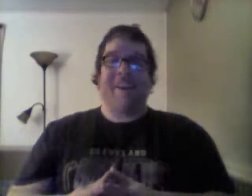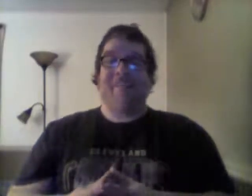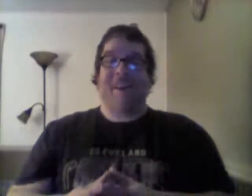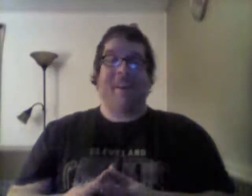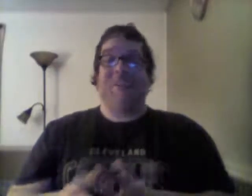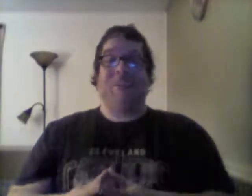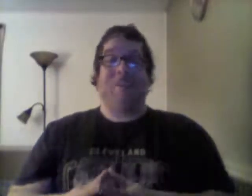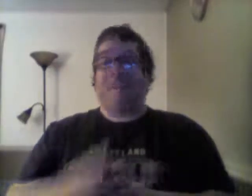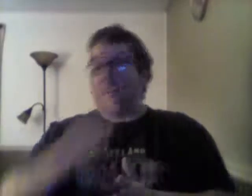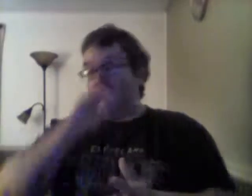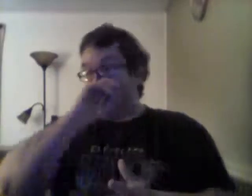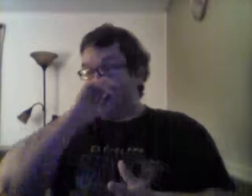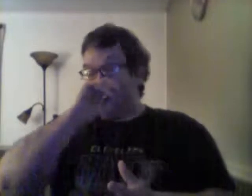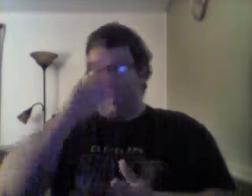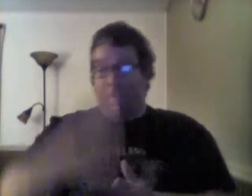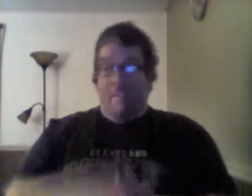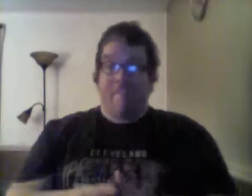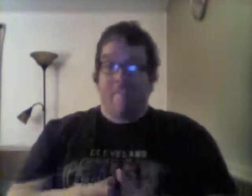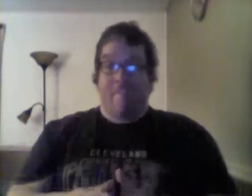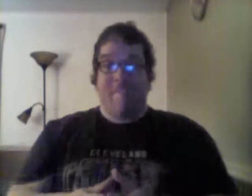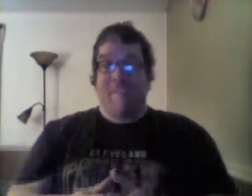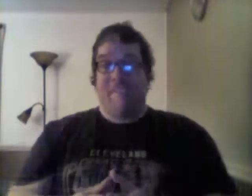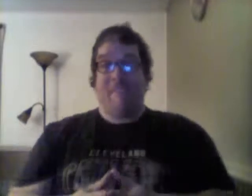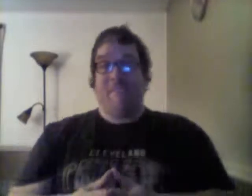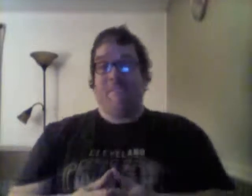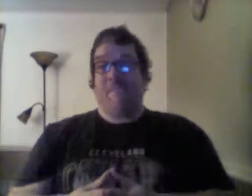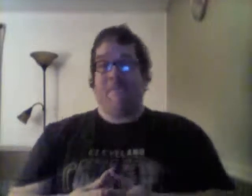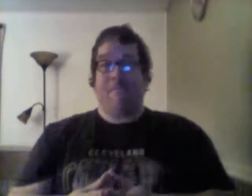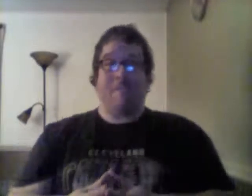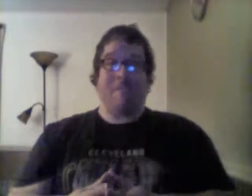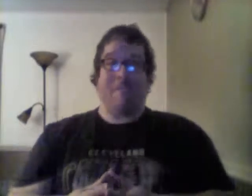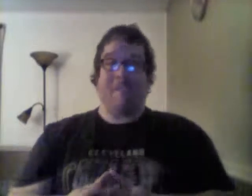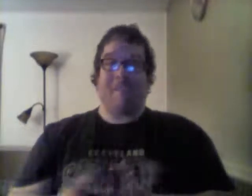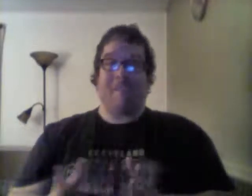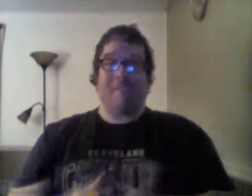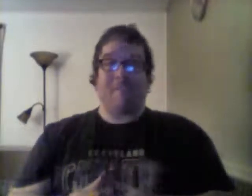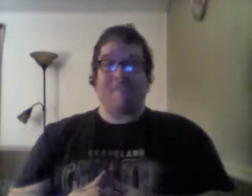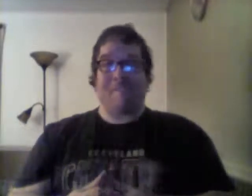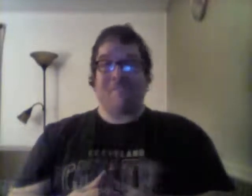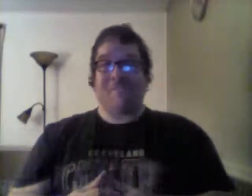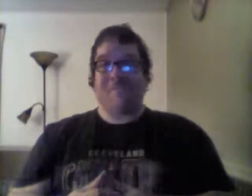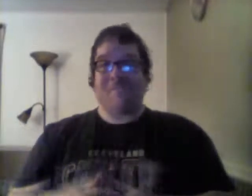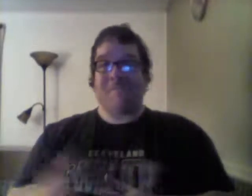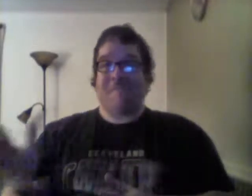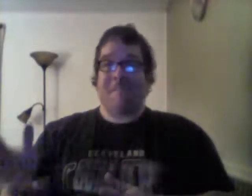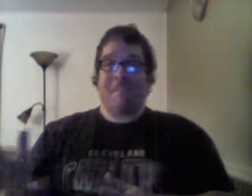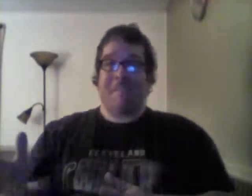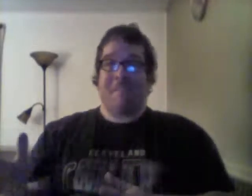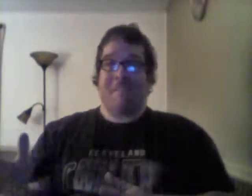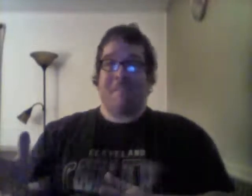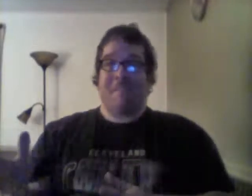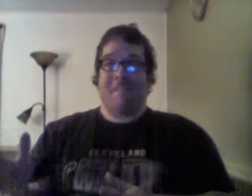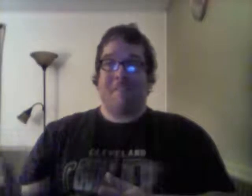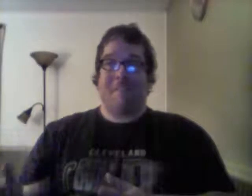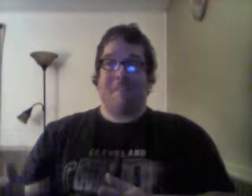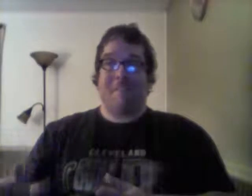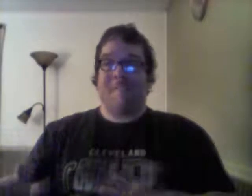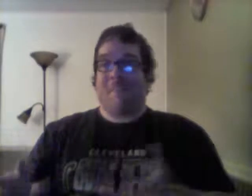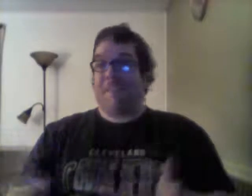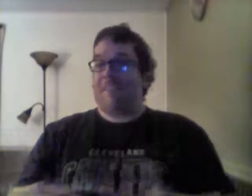I enjoyed it. I've enjoyed them. I have set for, unfortunately, shit like Deeper Creepers and Monsters. But I have